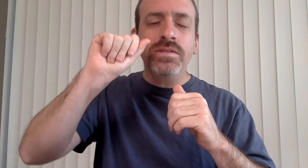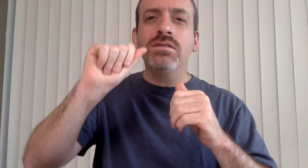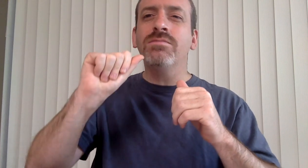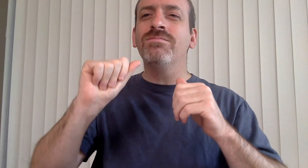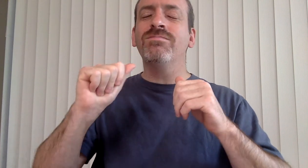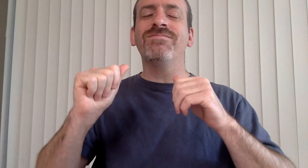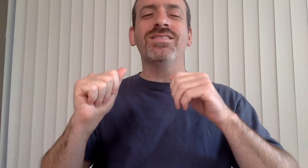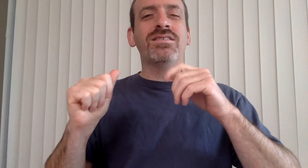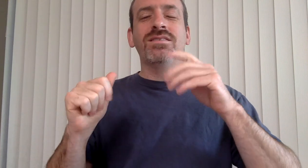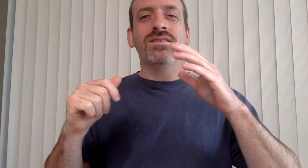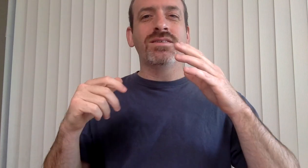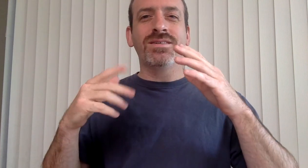Come on, up here.